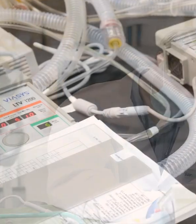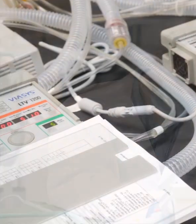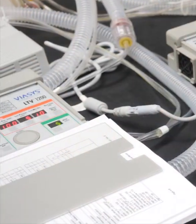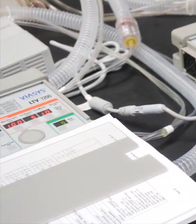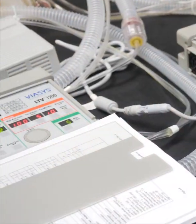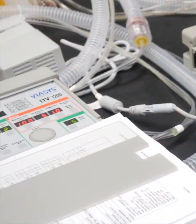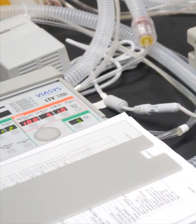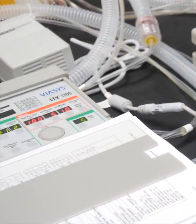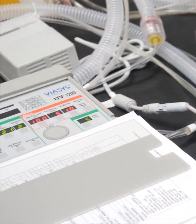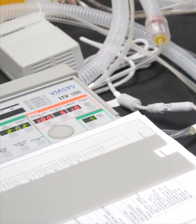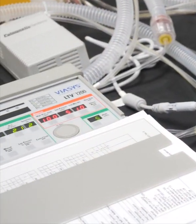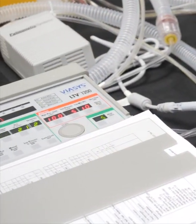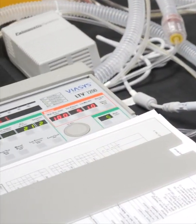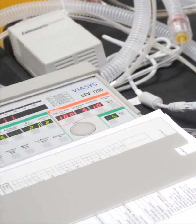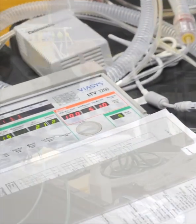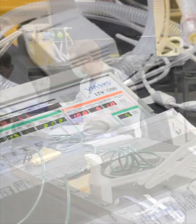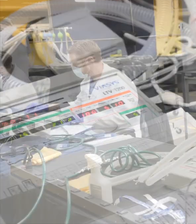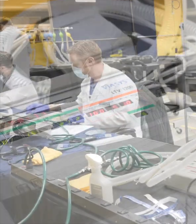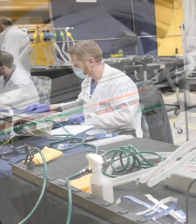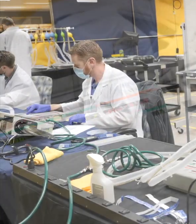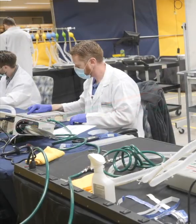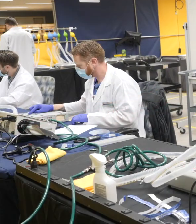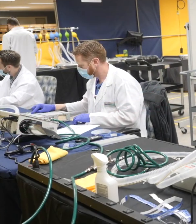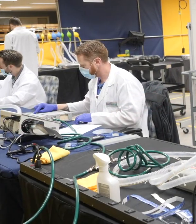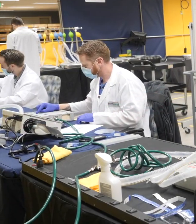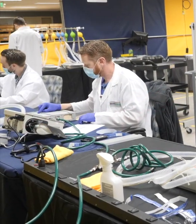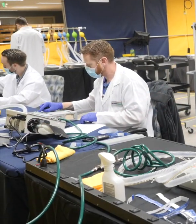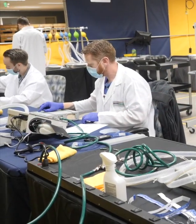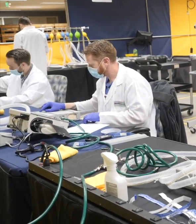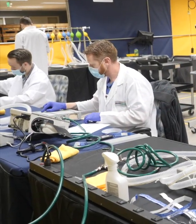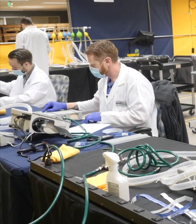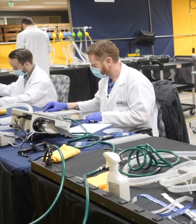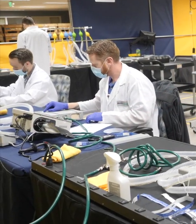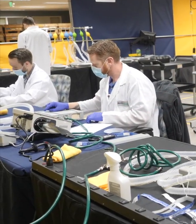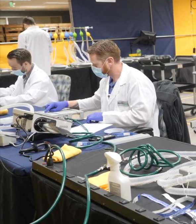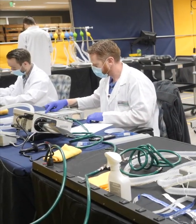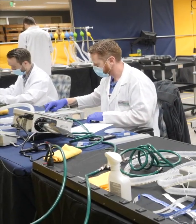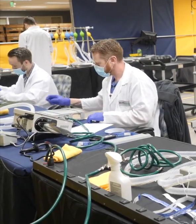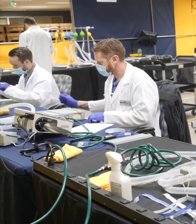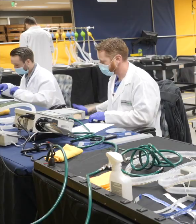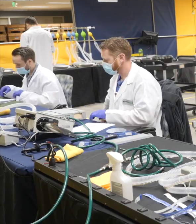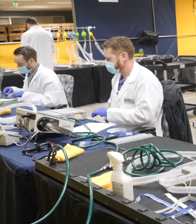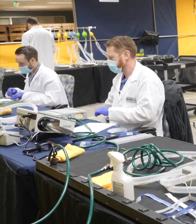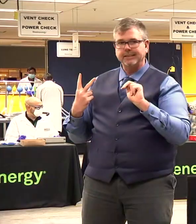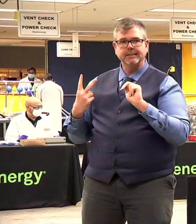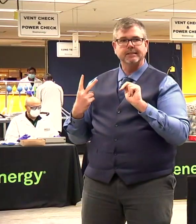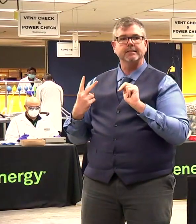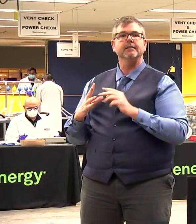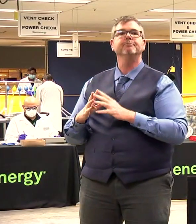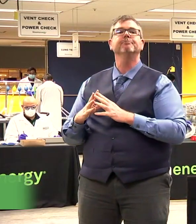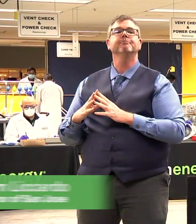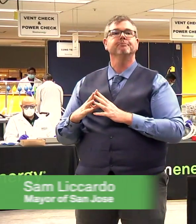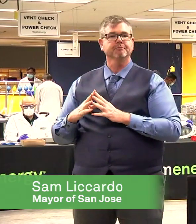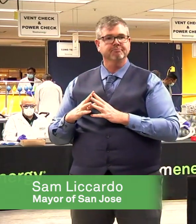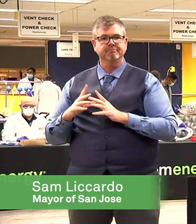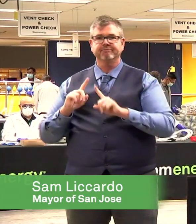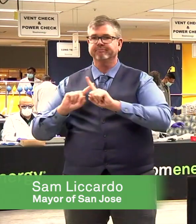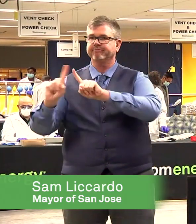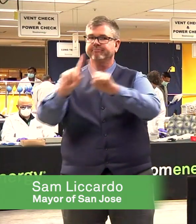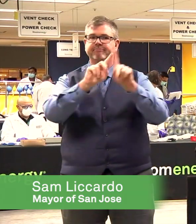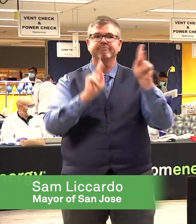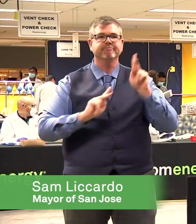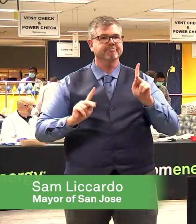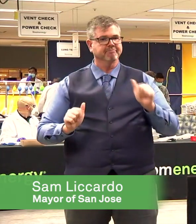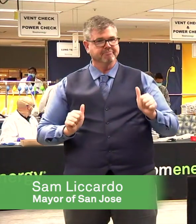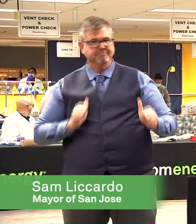back to the state for distribution across the state. I have spent the last 90 minutes here being amazed. When the governor put out a call,